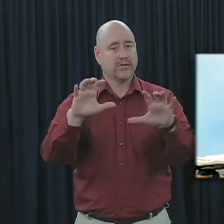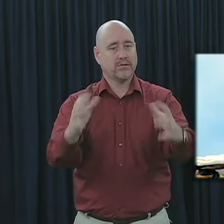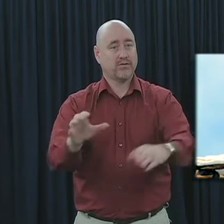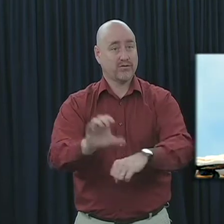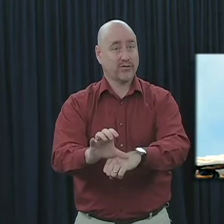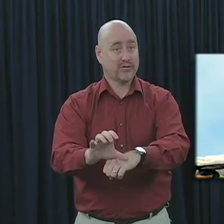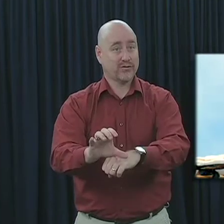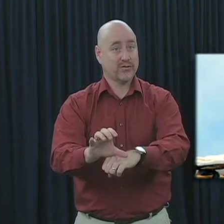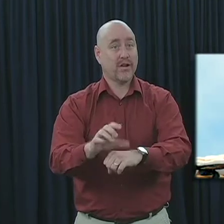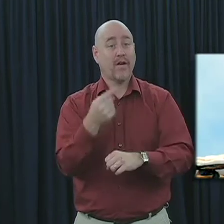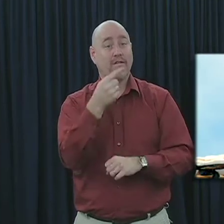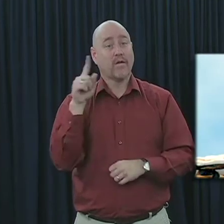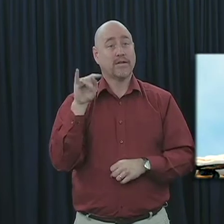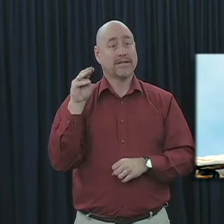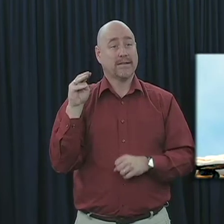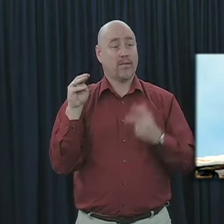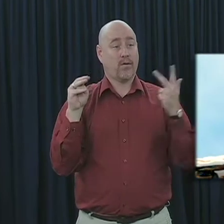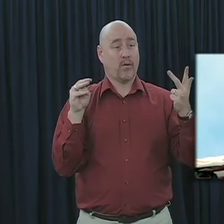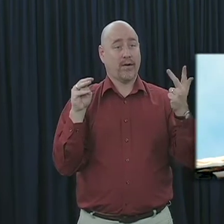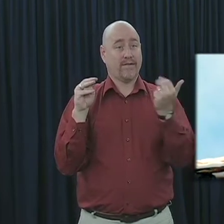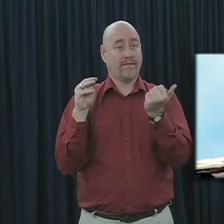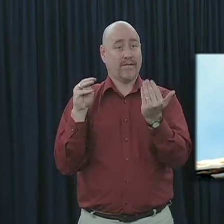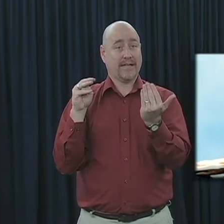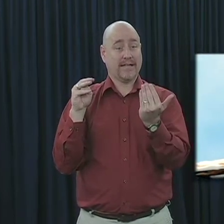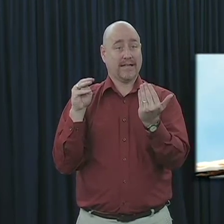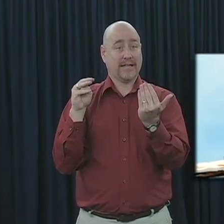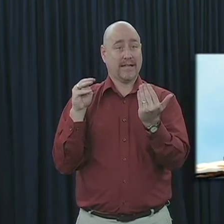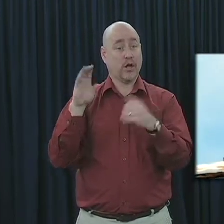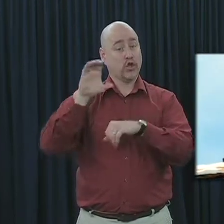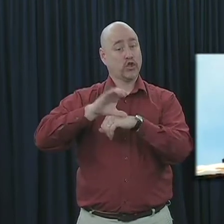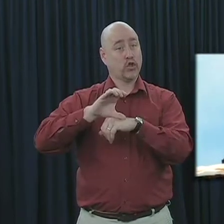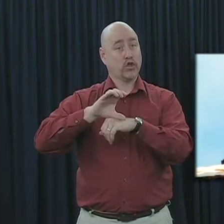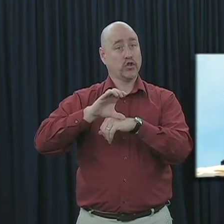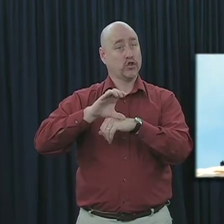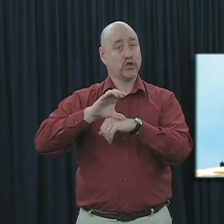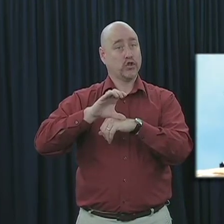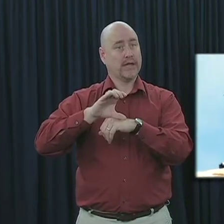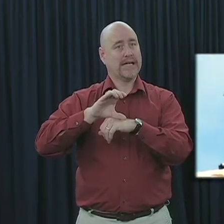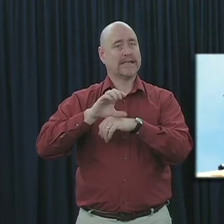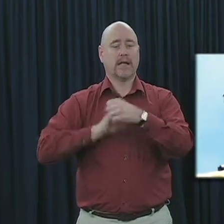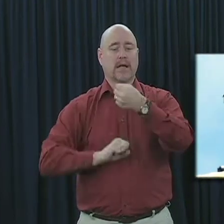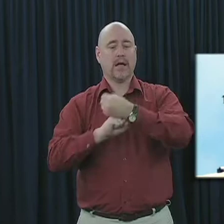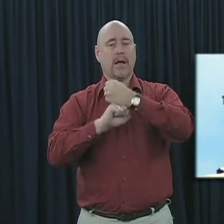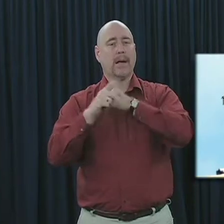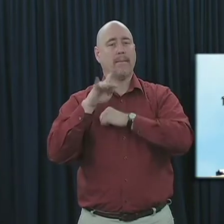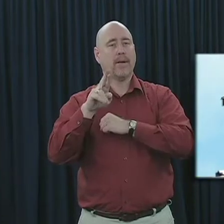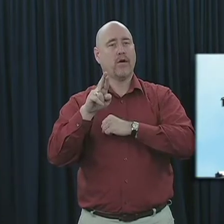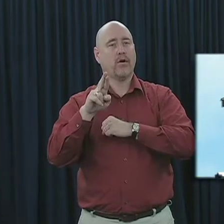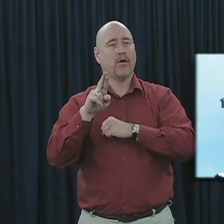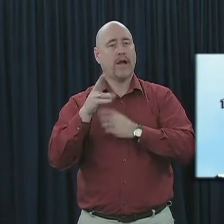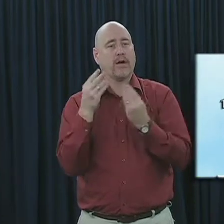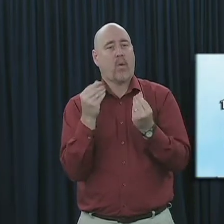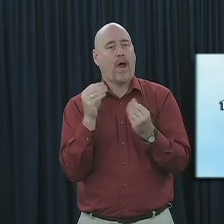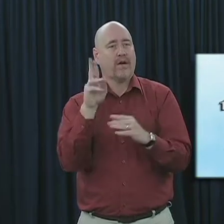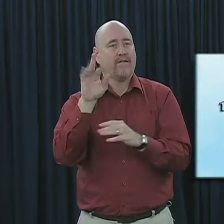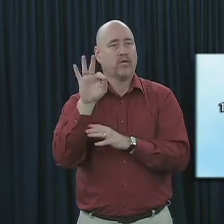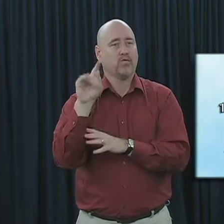according to 1 Timothy 3, verse 15, the church is the pillar and ground of the truth. It